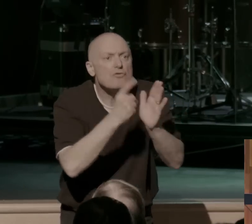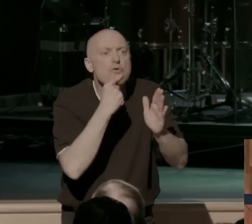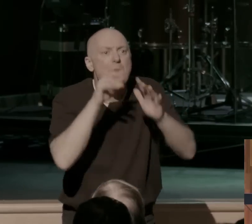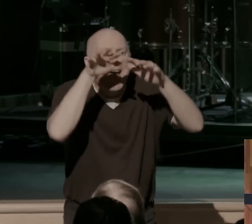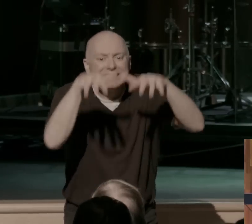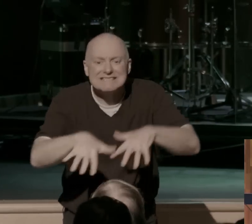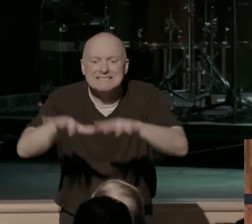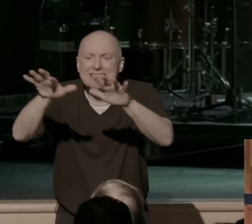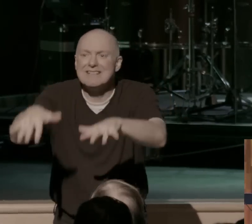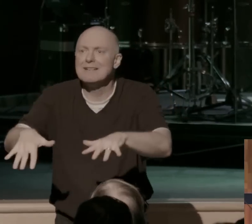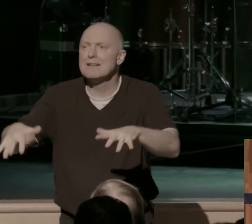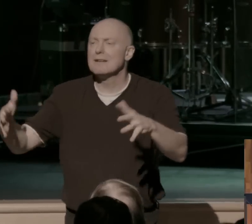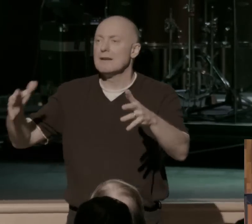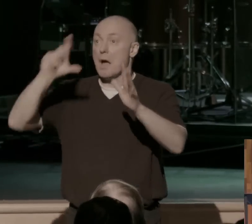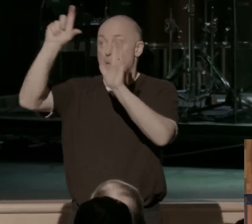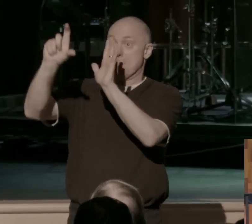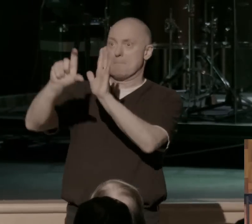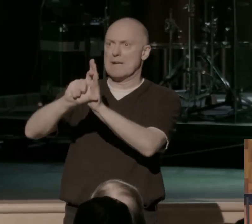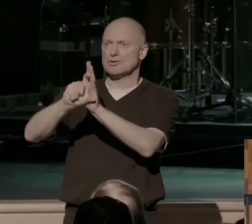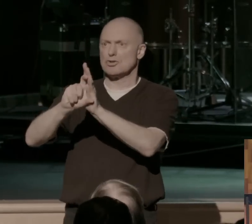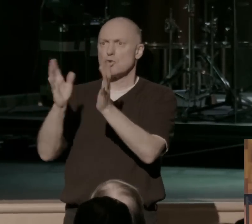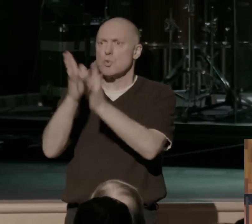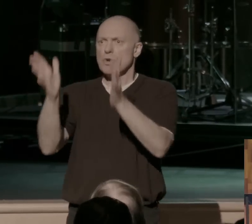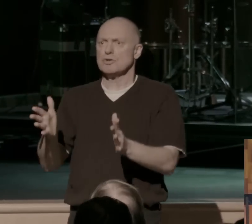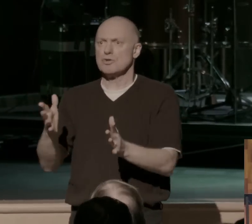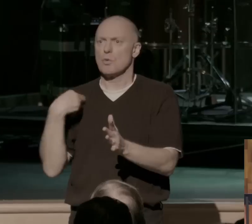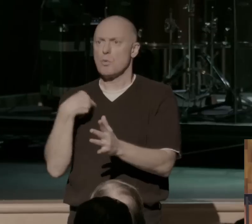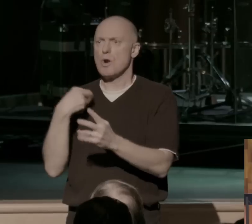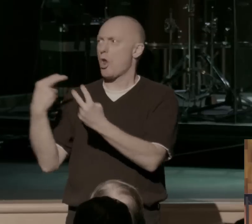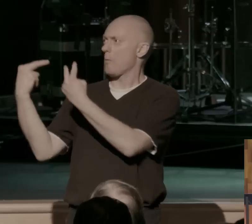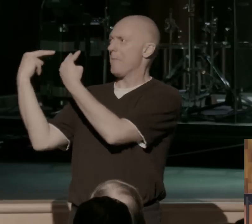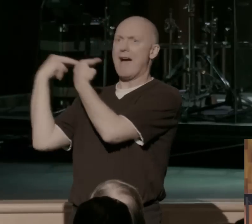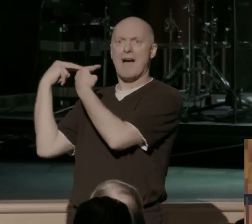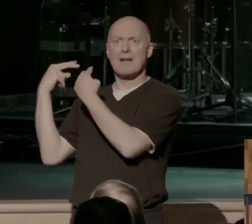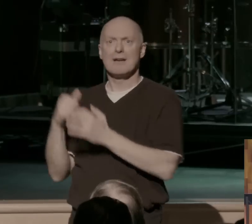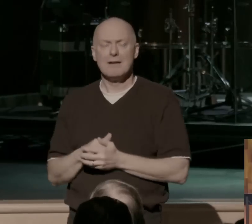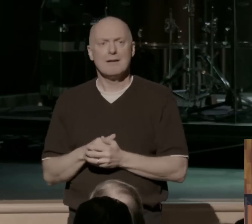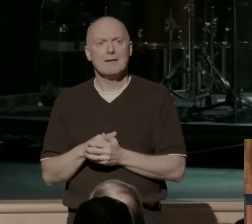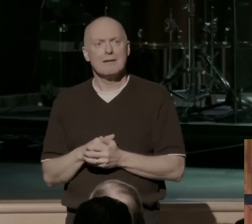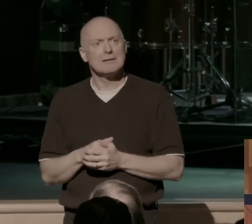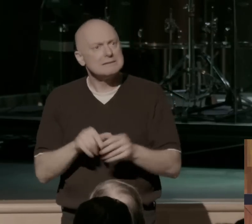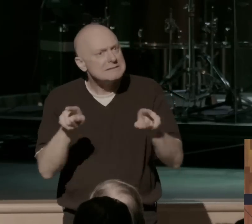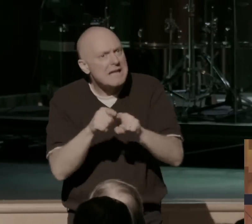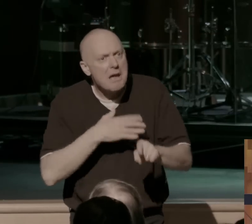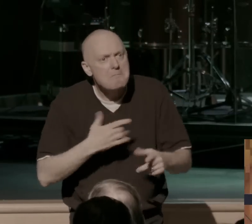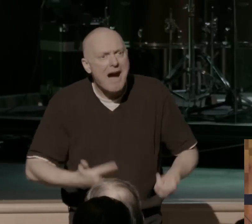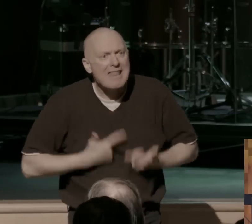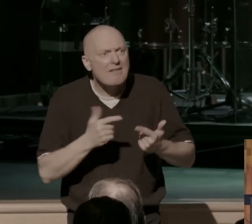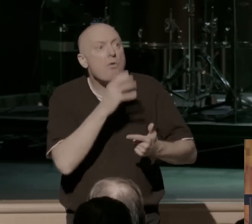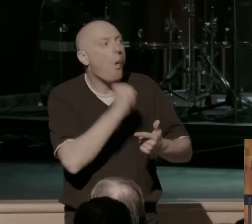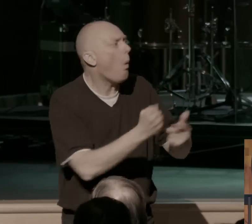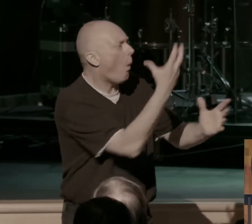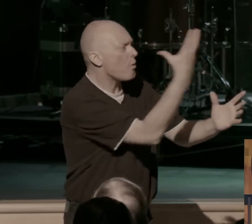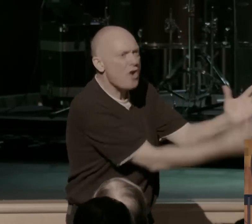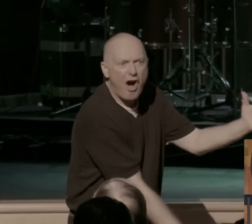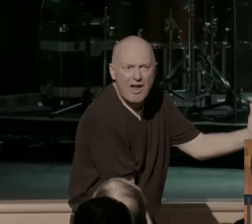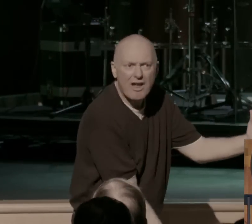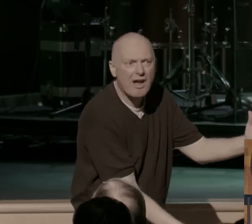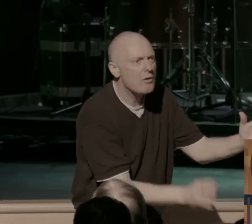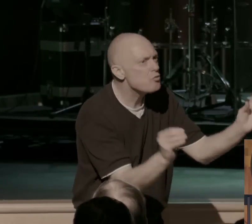picture that as Christians, we can look back and go, yeah, that's the reality of my life. The old has gone. I'm no longer a slave to sin. I've been